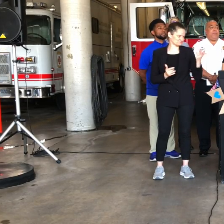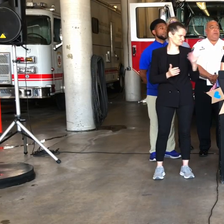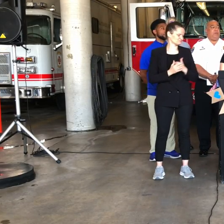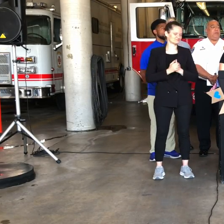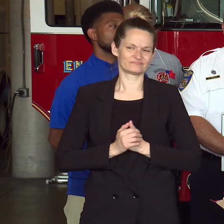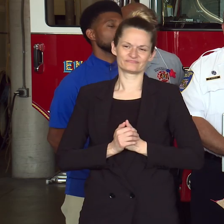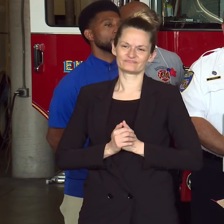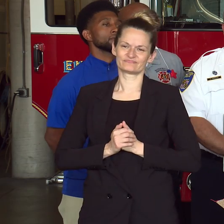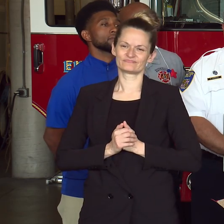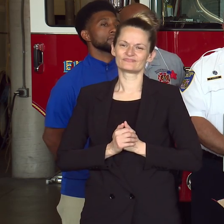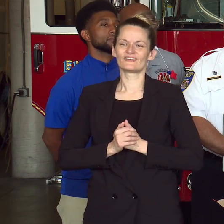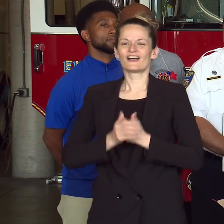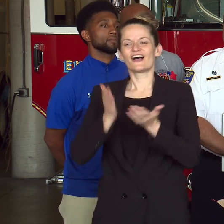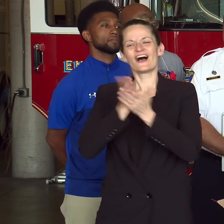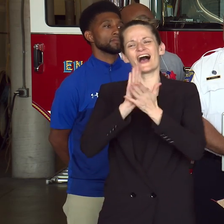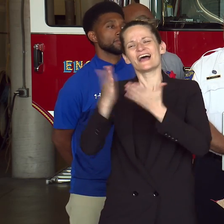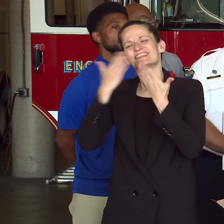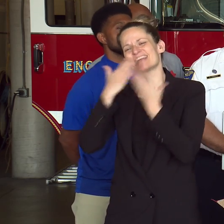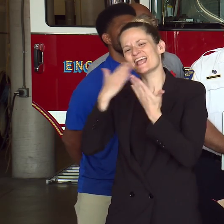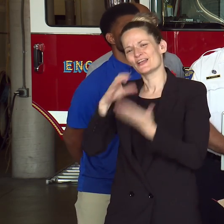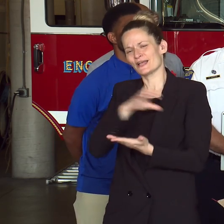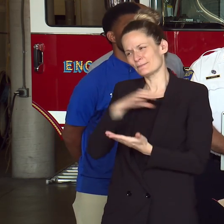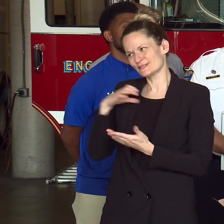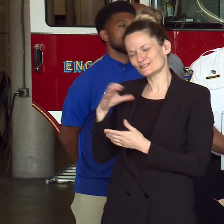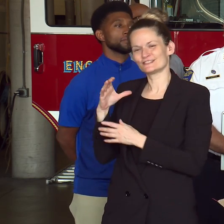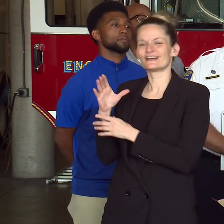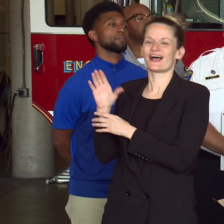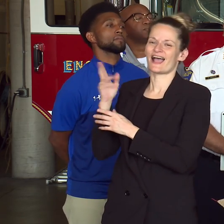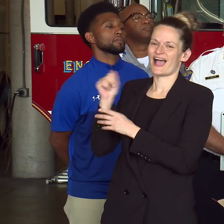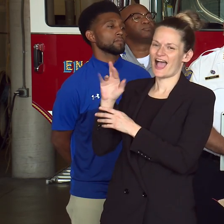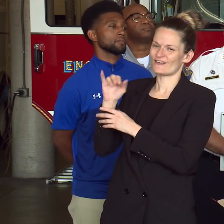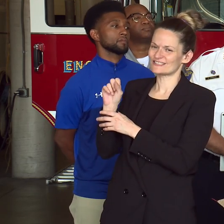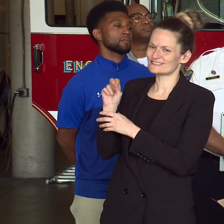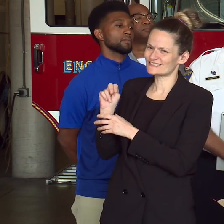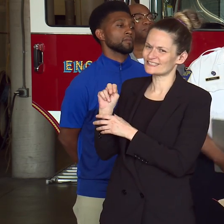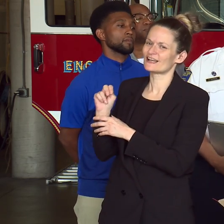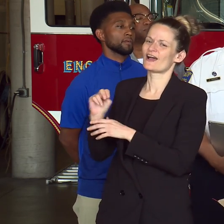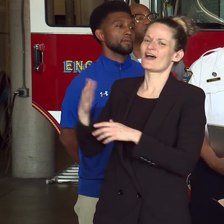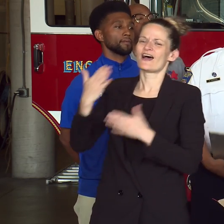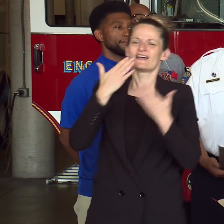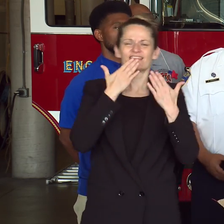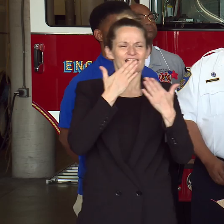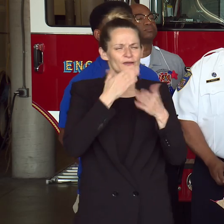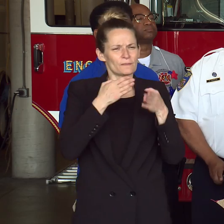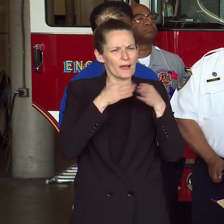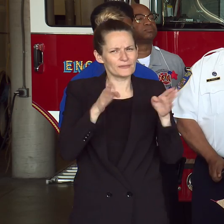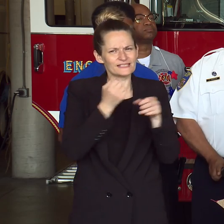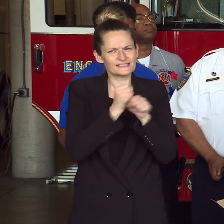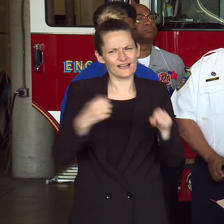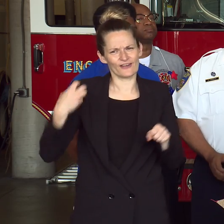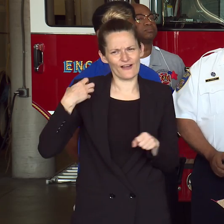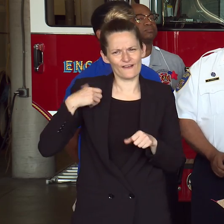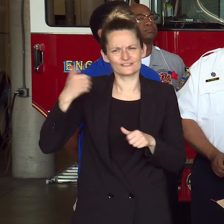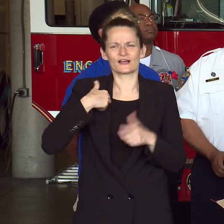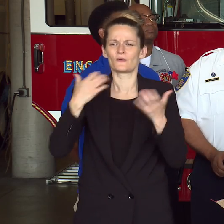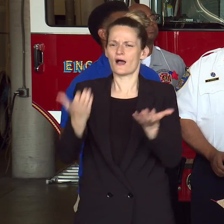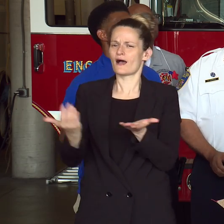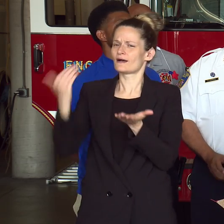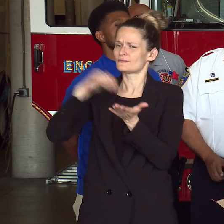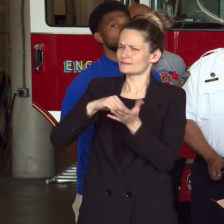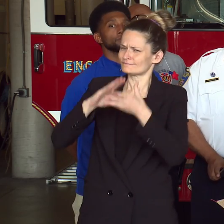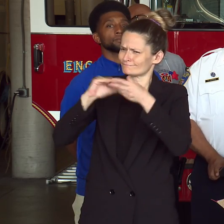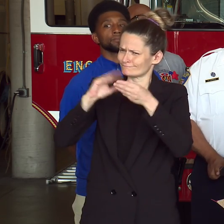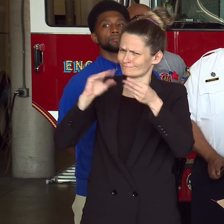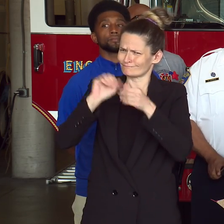All right, thank you, Commissioner Harrison, and thanks to our public safety officials that are here today. I want to echo all of your messages stressing the